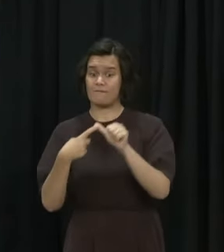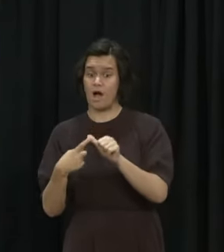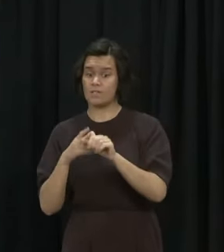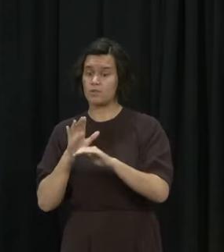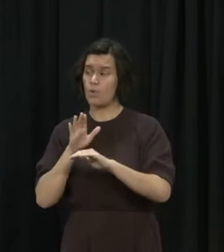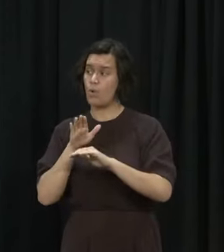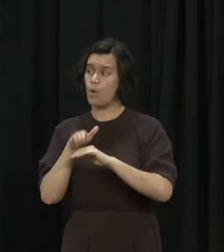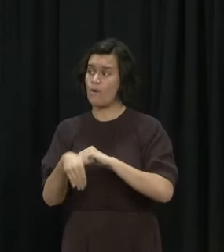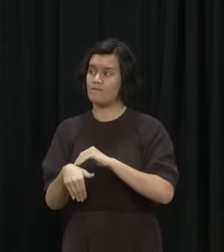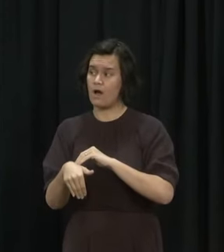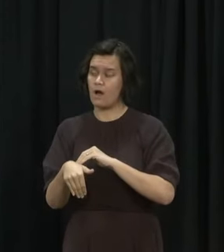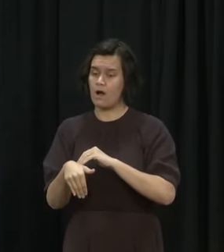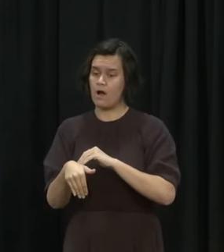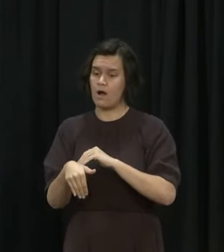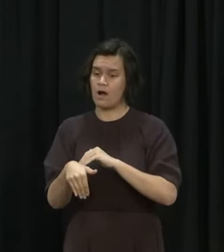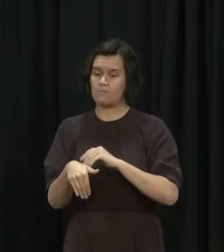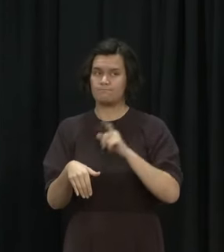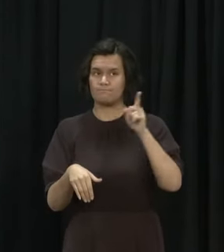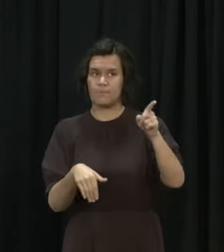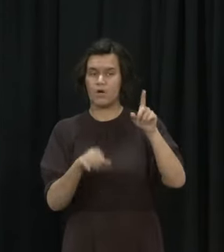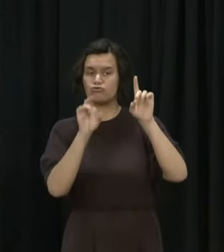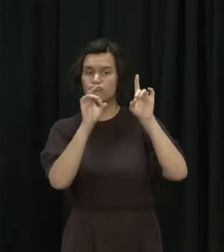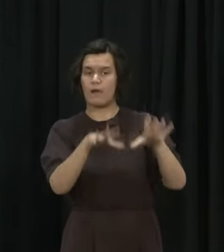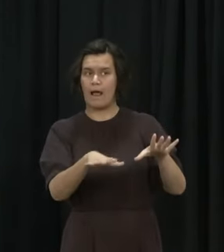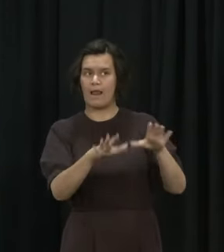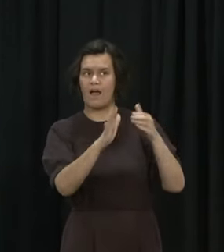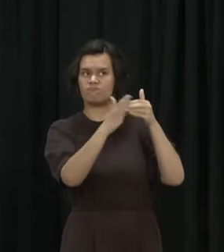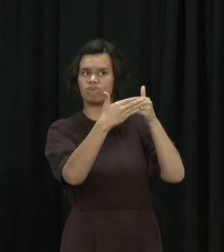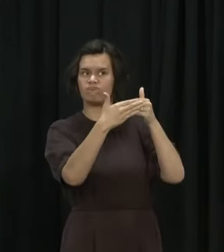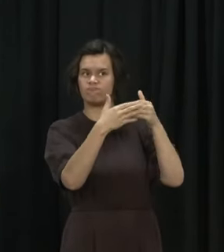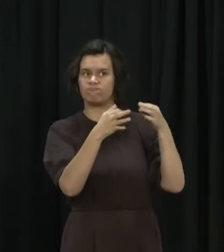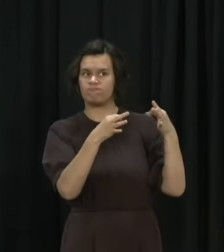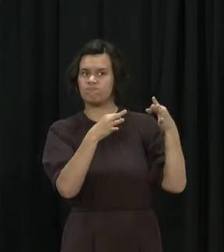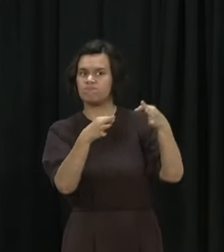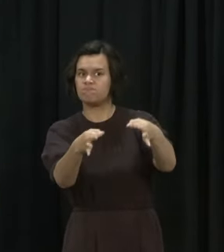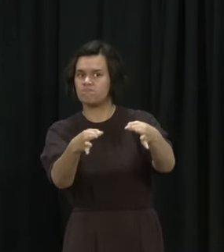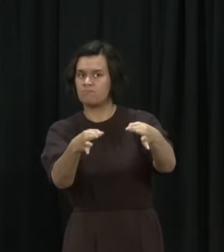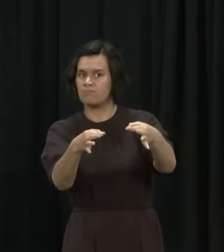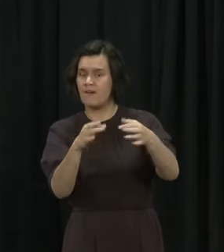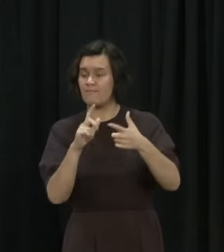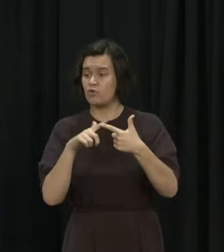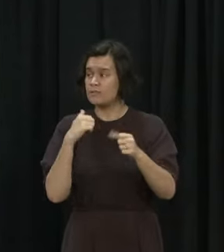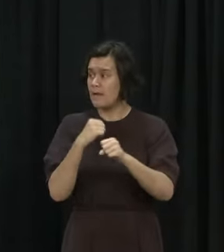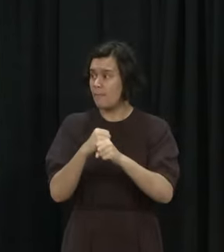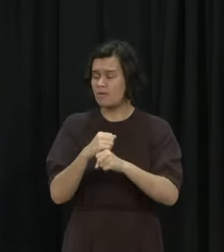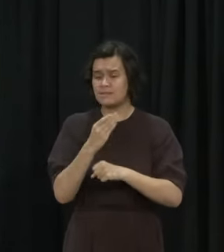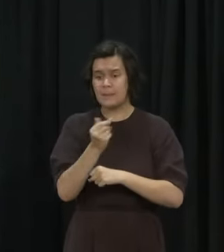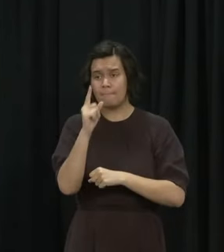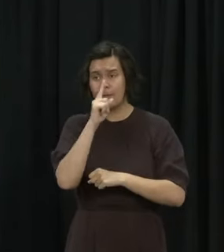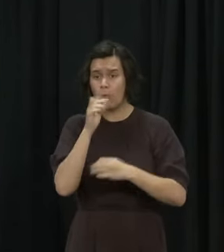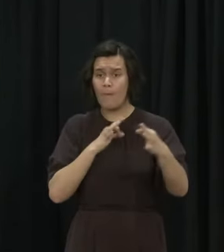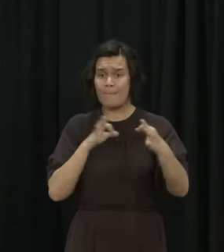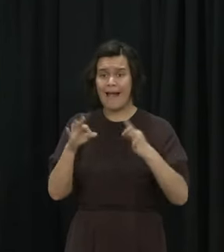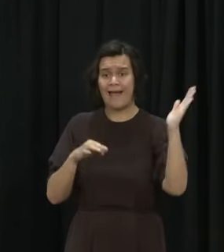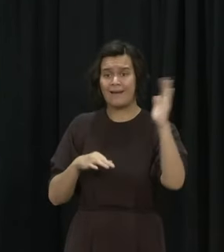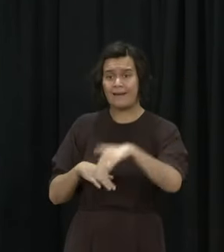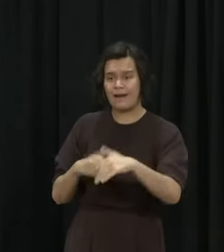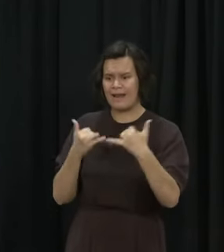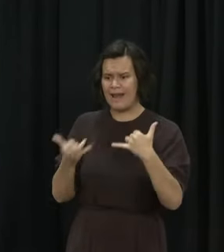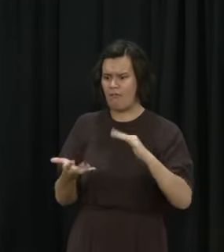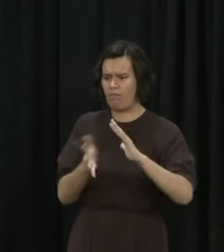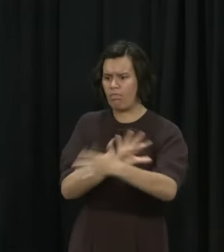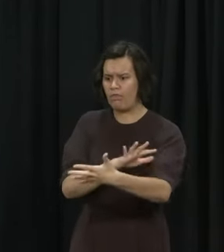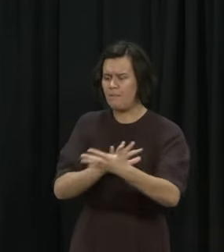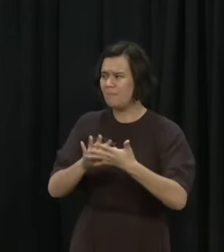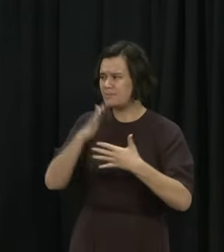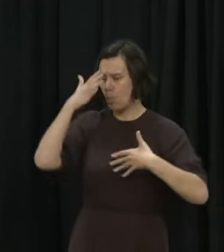delay in opening the border in particular, well-being effects on mental health and also the economic effects